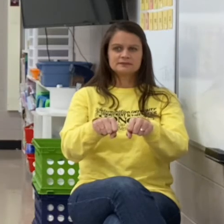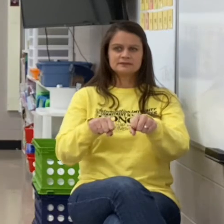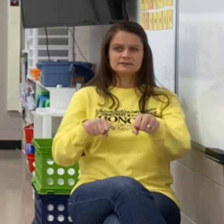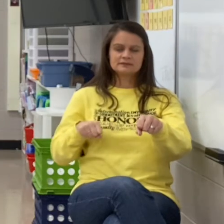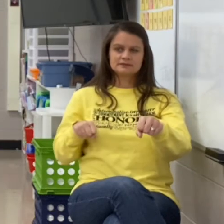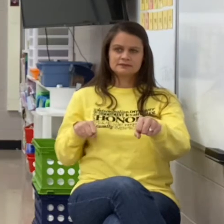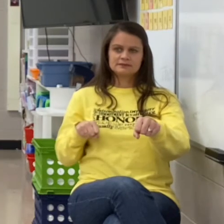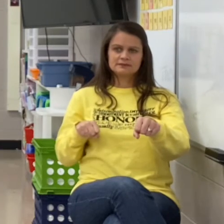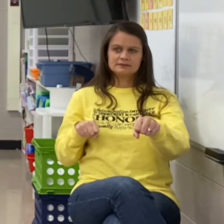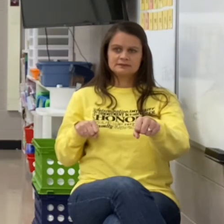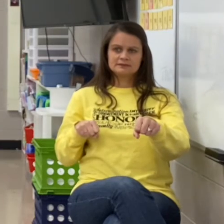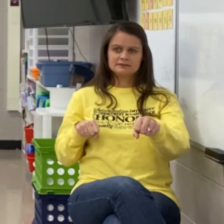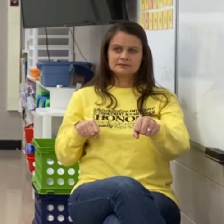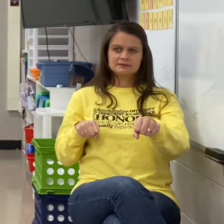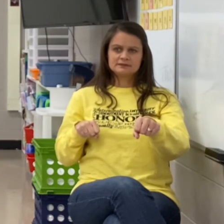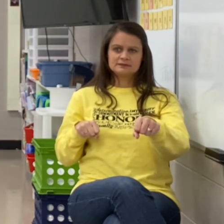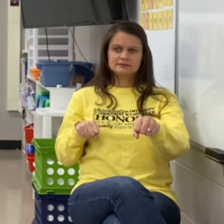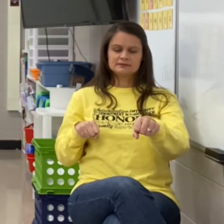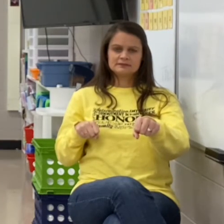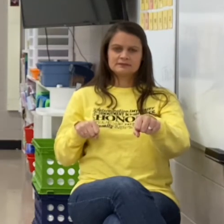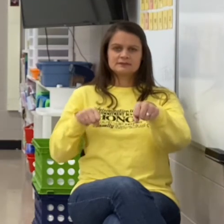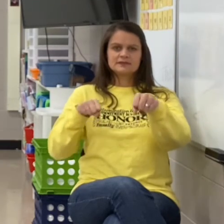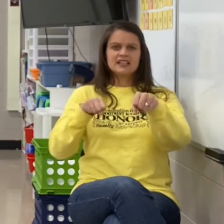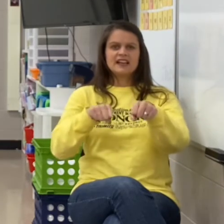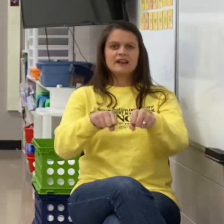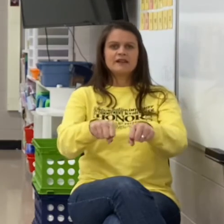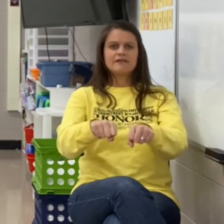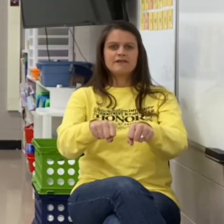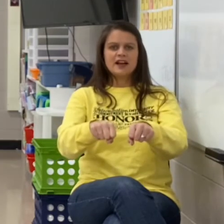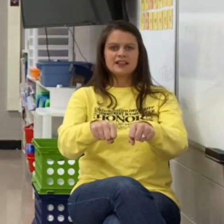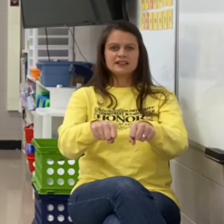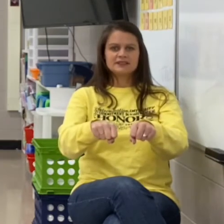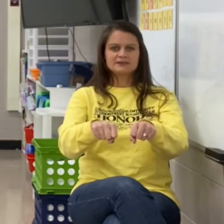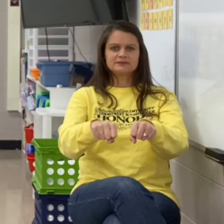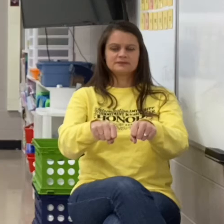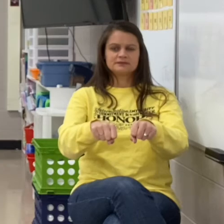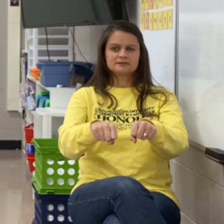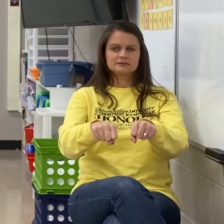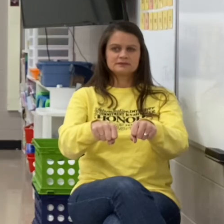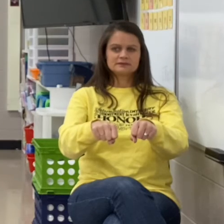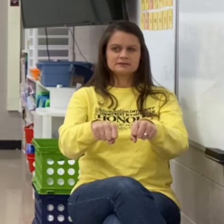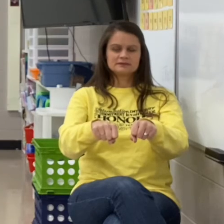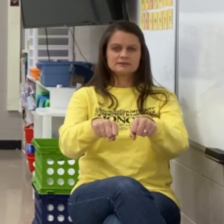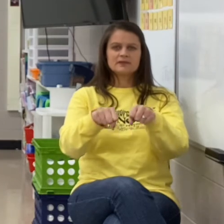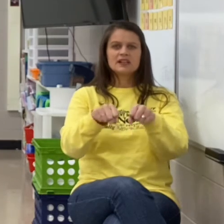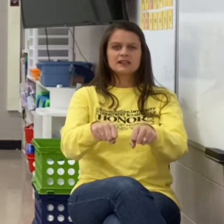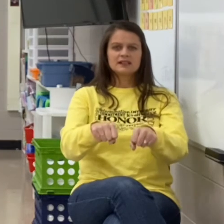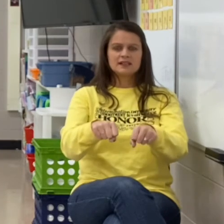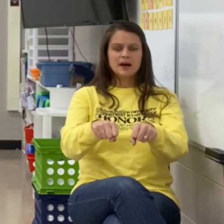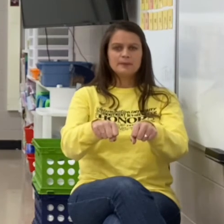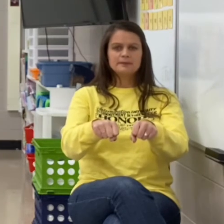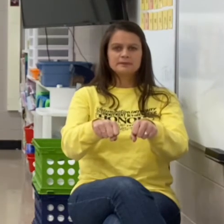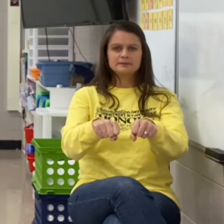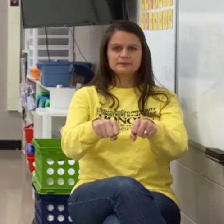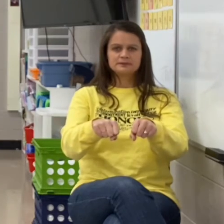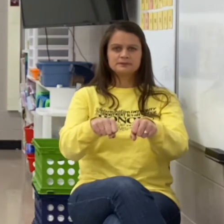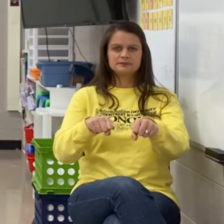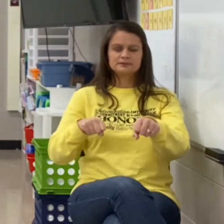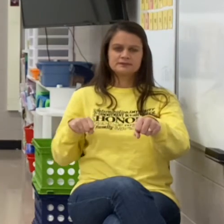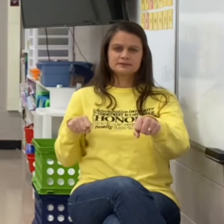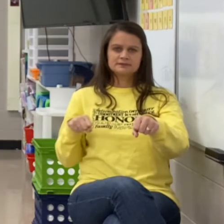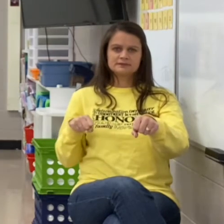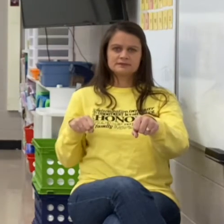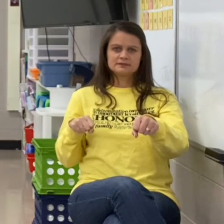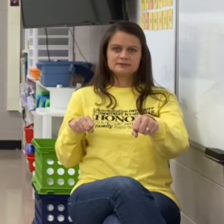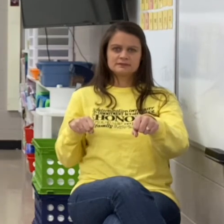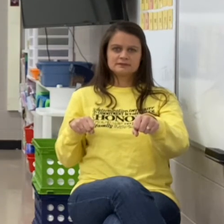Tell. the t to a f and the word becomes fell. Word is gum. Gum. Change the